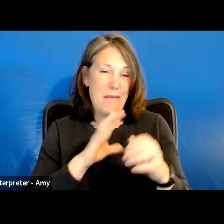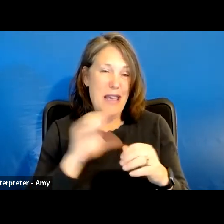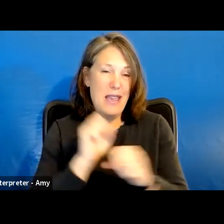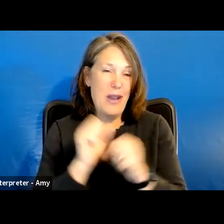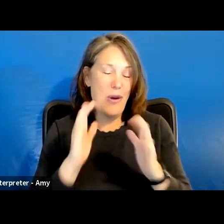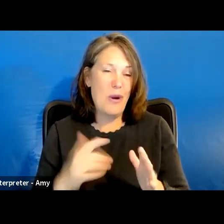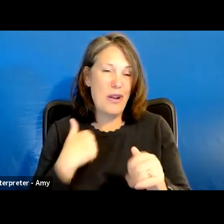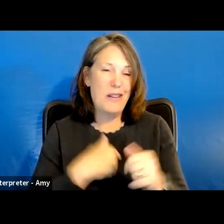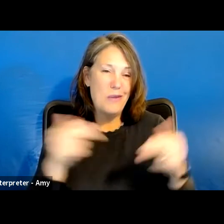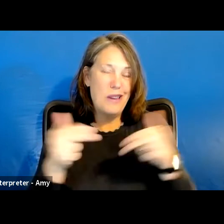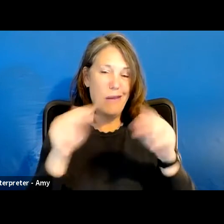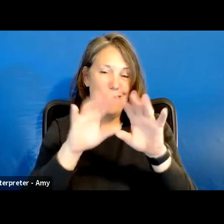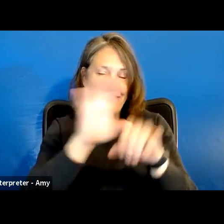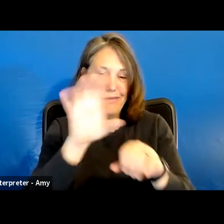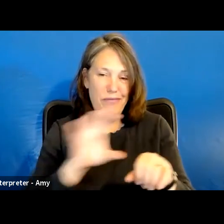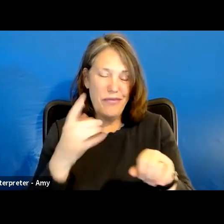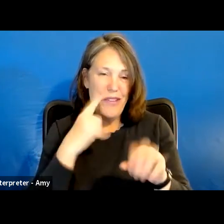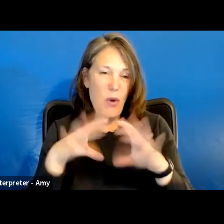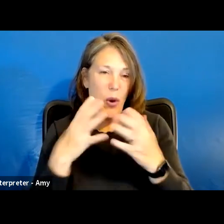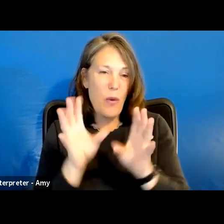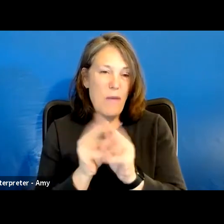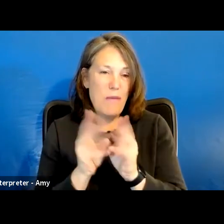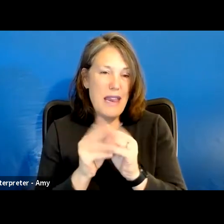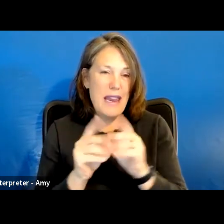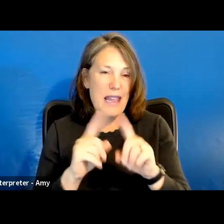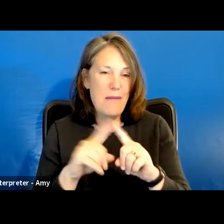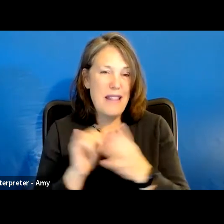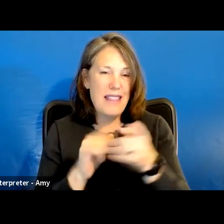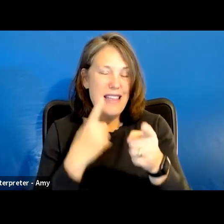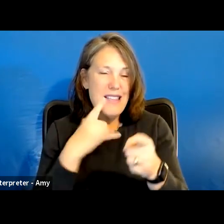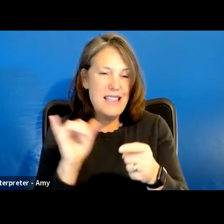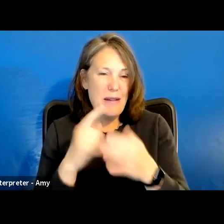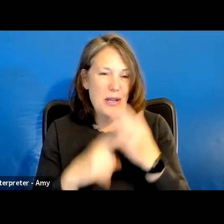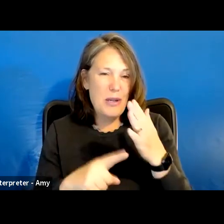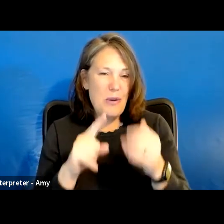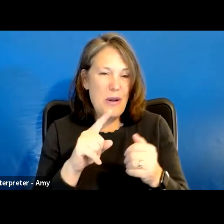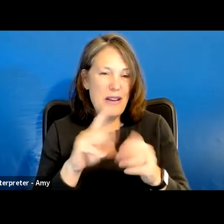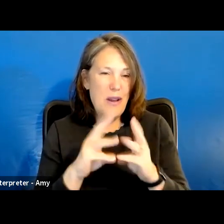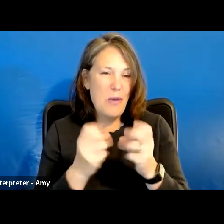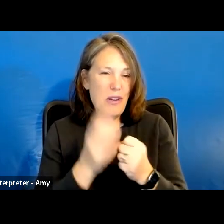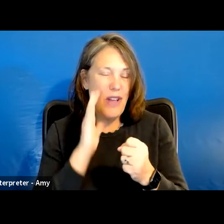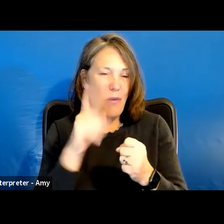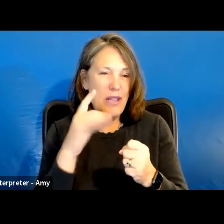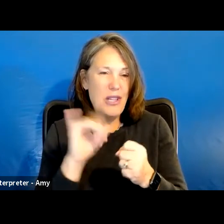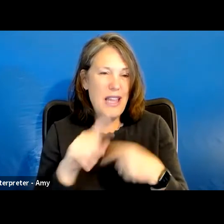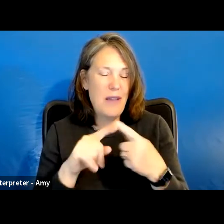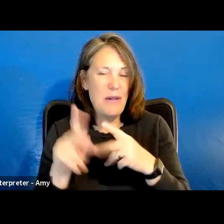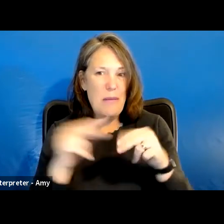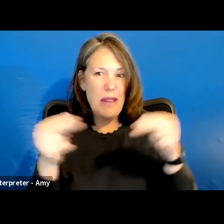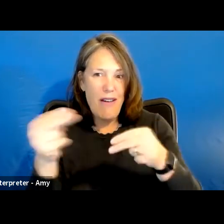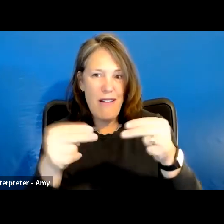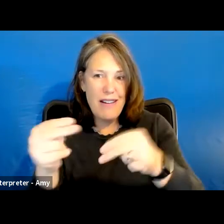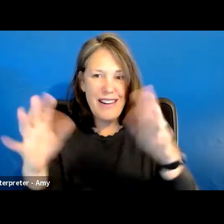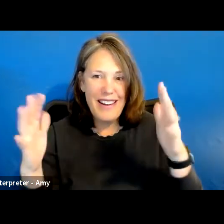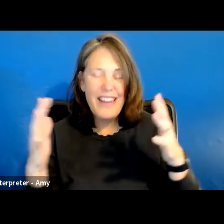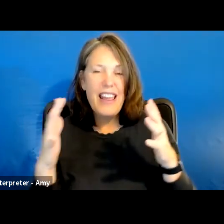we got together for a group meeting. But this is similar to what a workshop would look like once everyone was logged in. I know